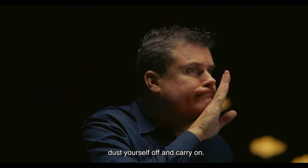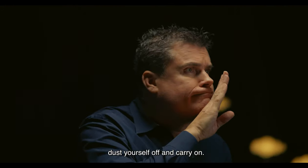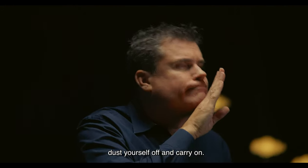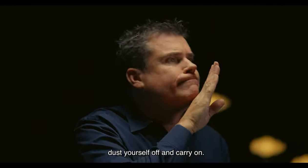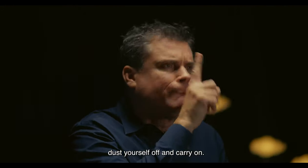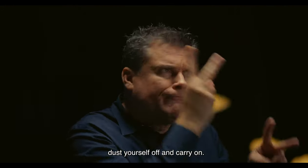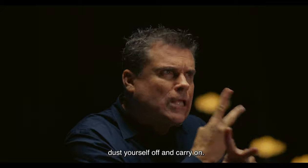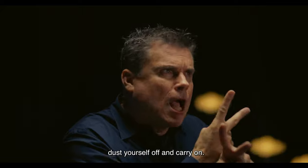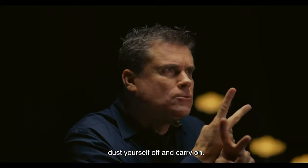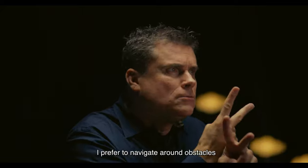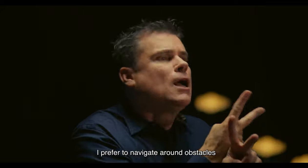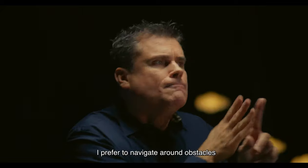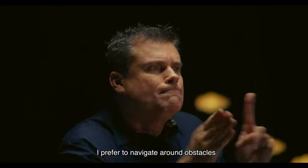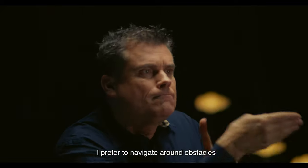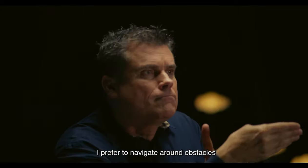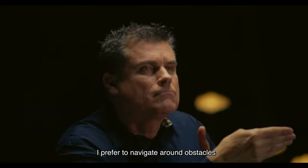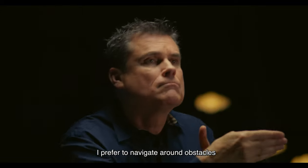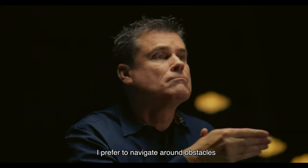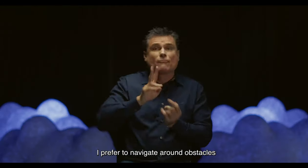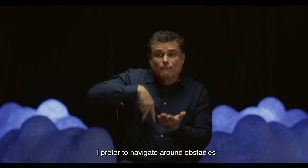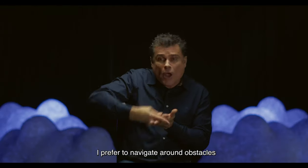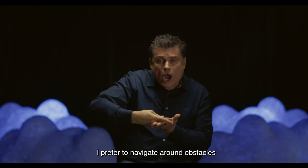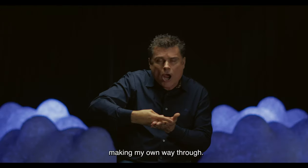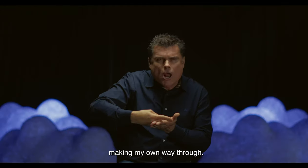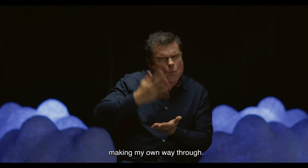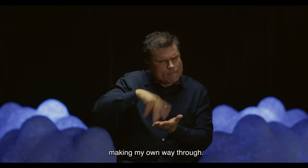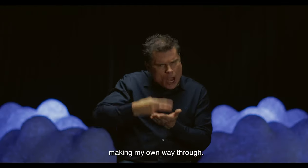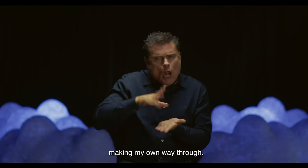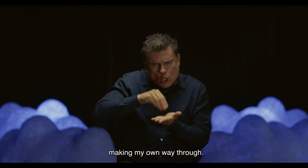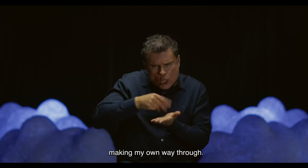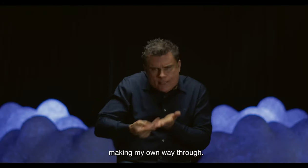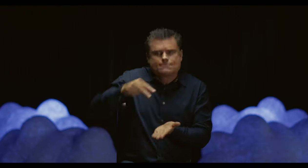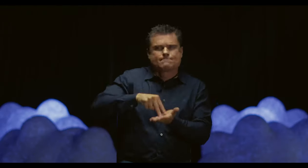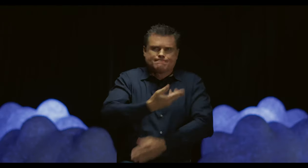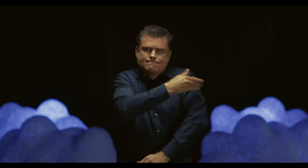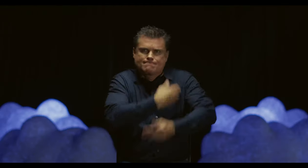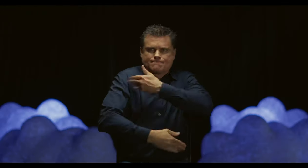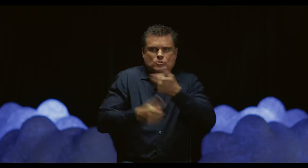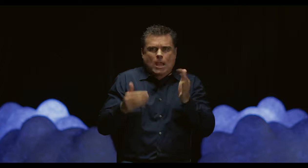yourself off and carry on. I prefer to navigate around obstacles, making my own way through.